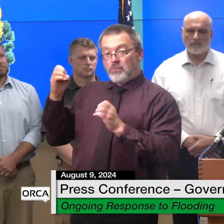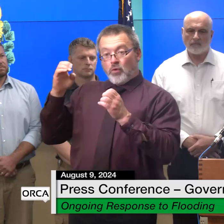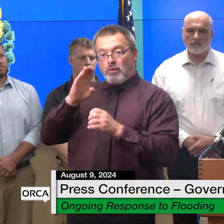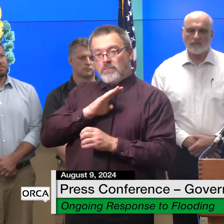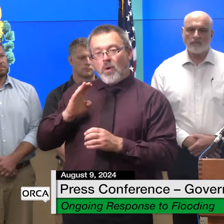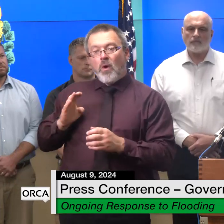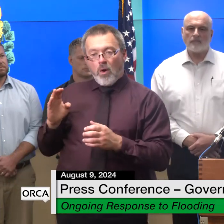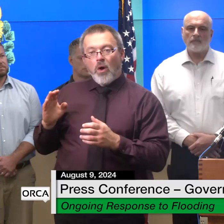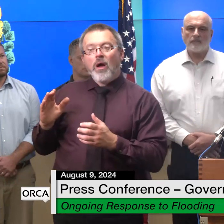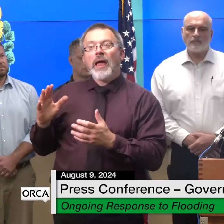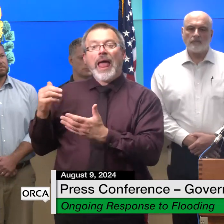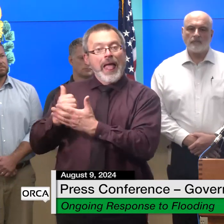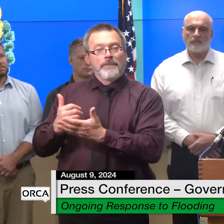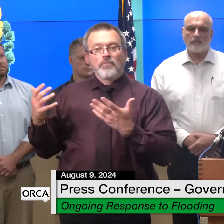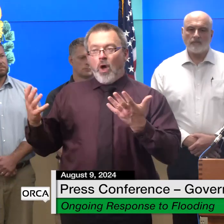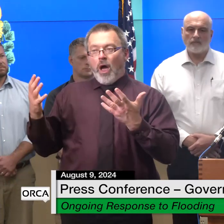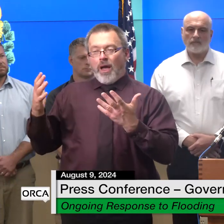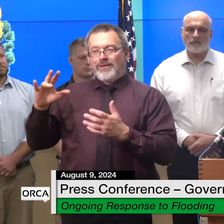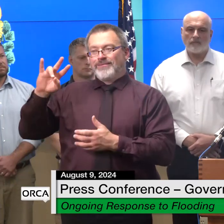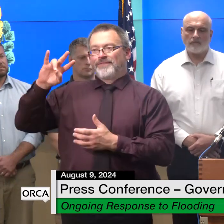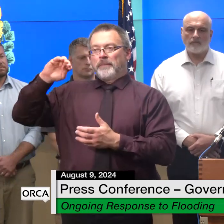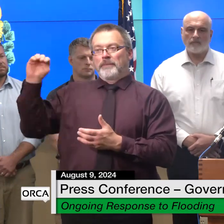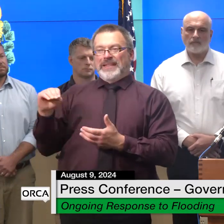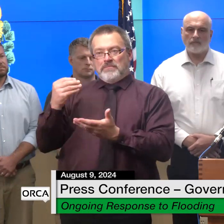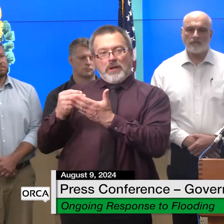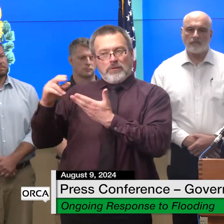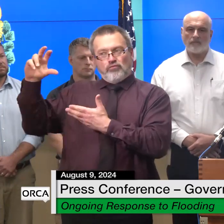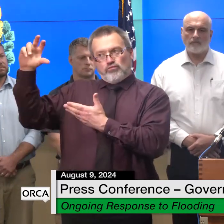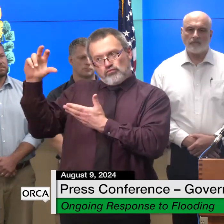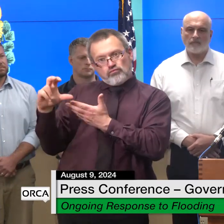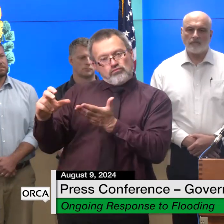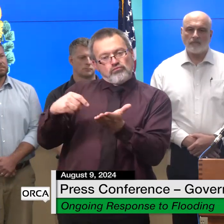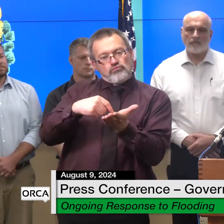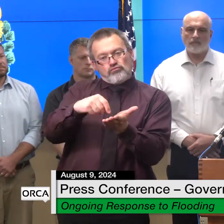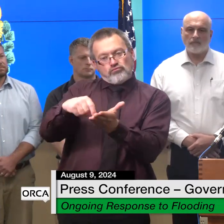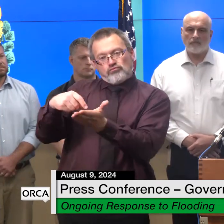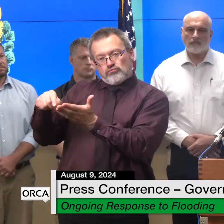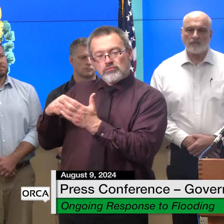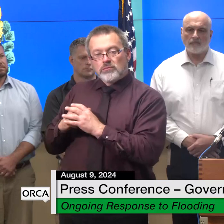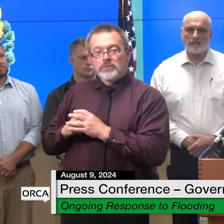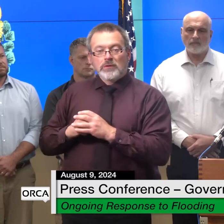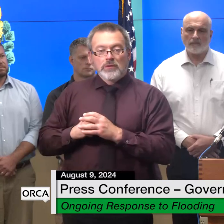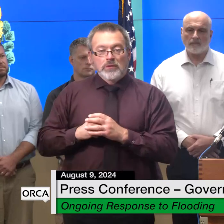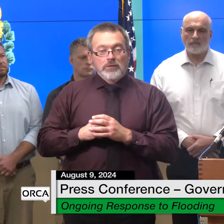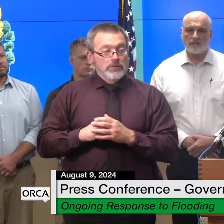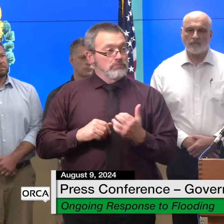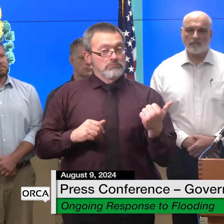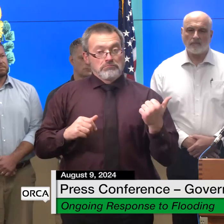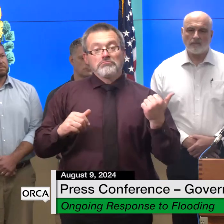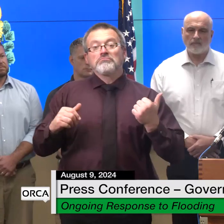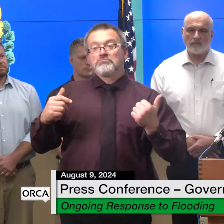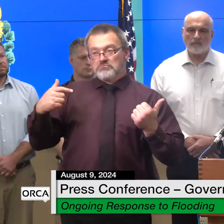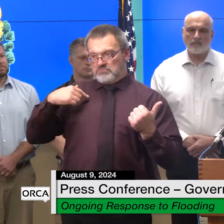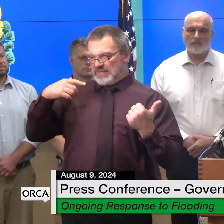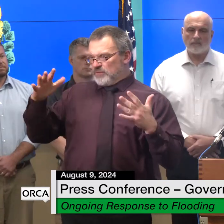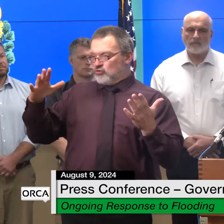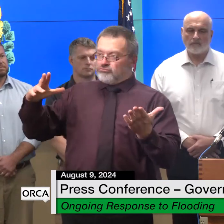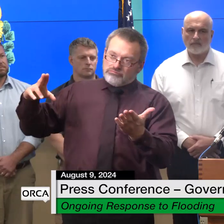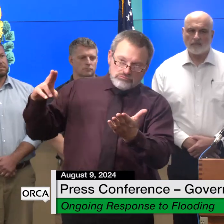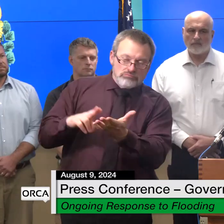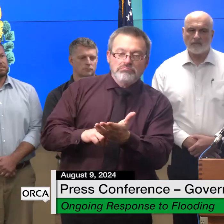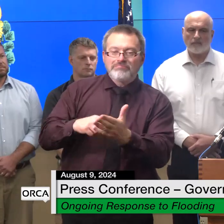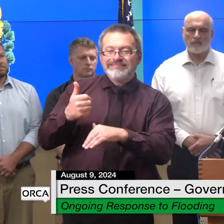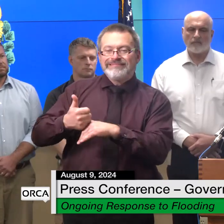to this effort i also signed an addendum to the existing executive order which waives certain